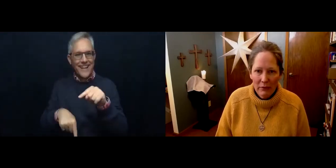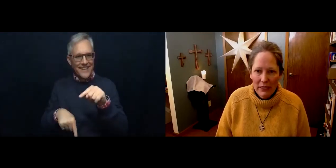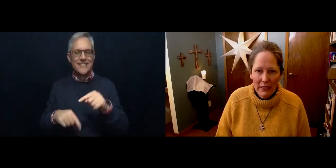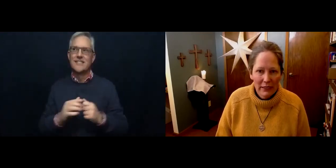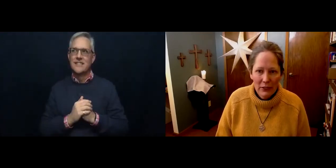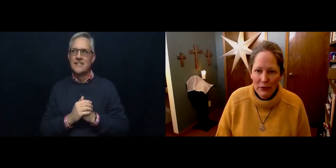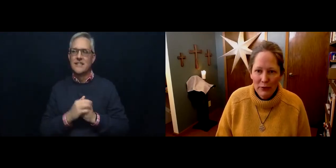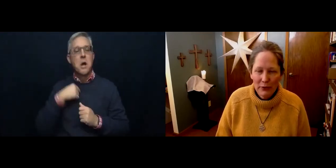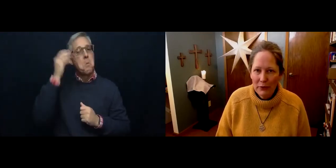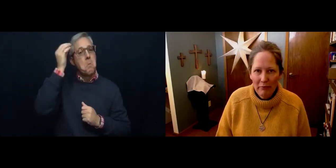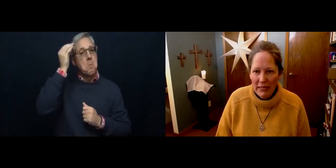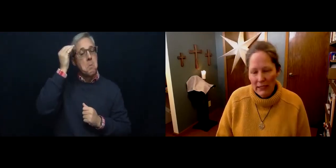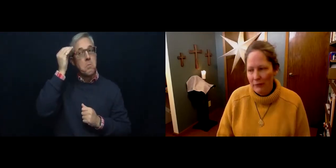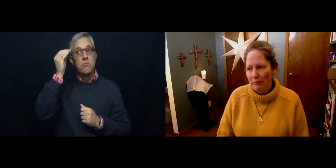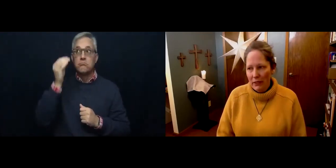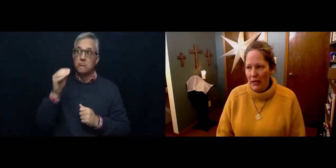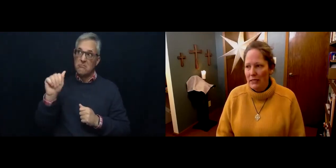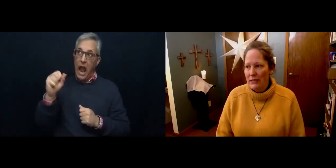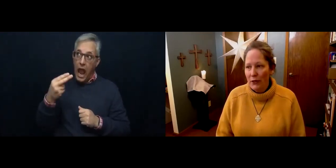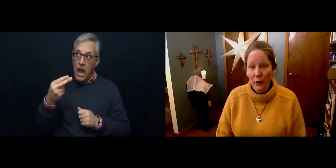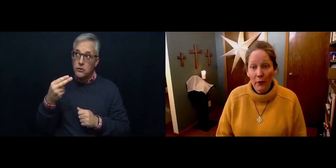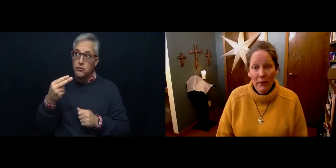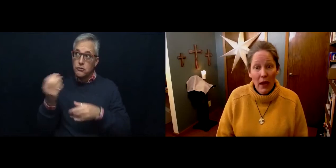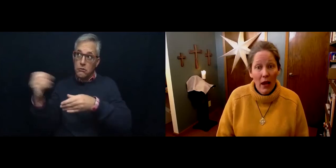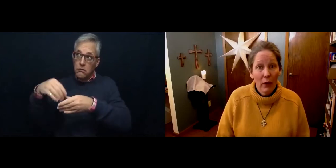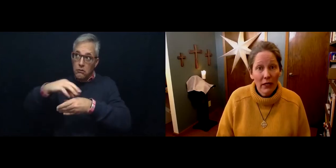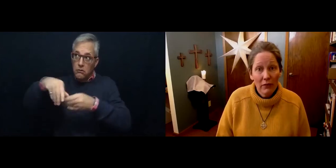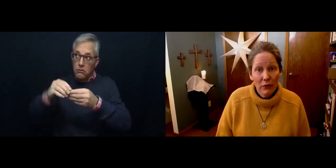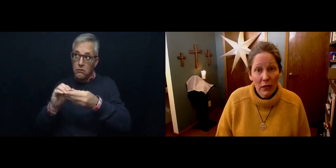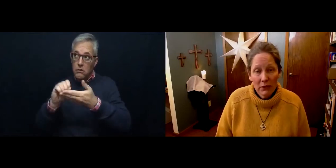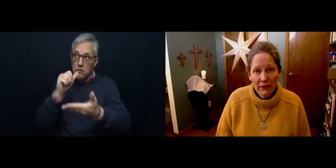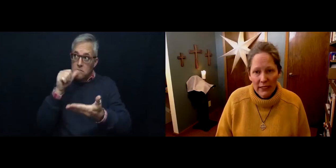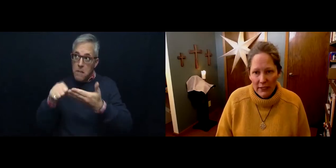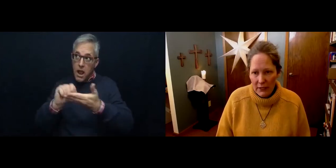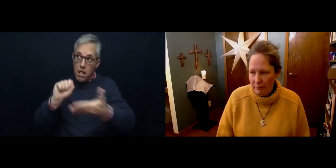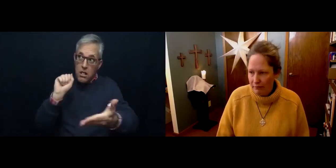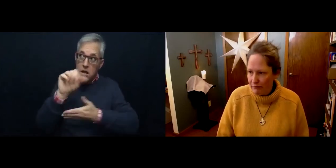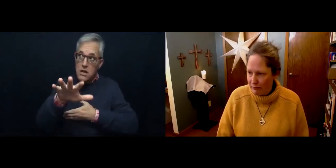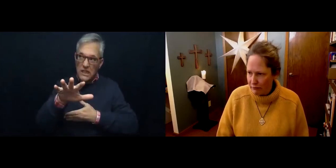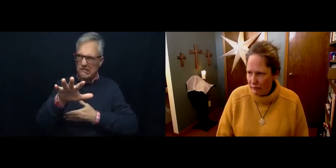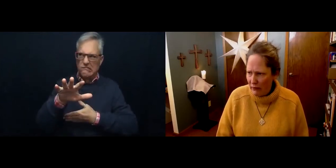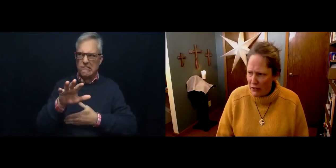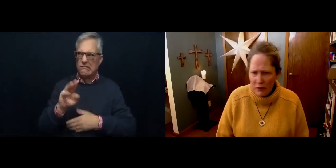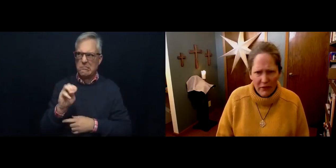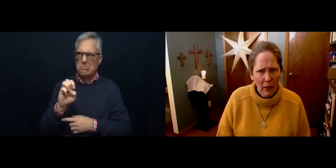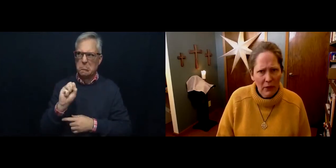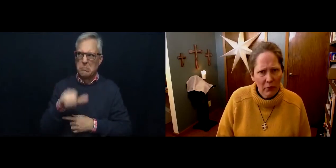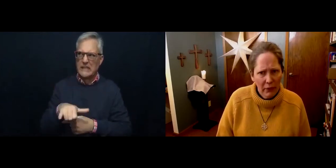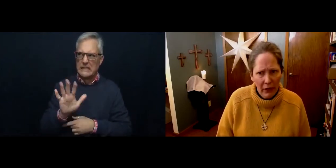be too messy. And so I wanted to give you a couple of ideas and you have time to prepare.